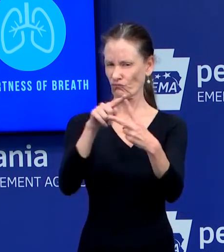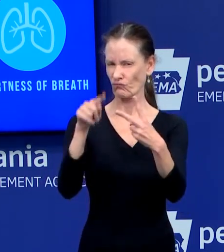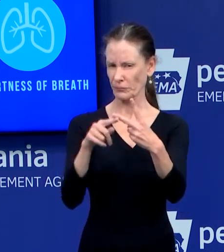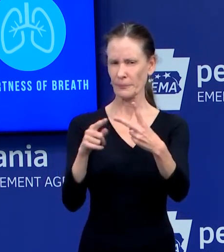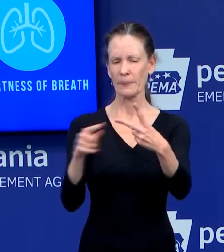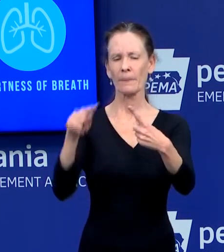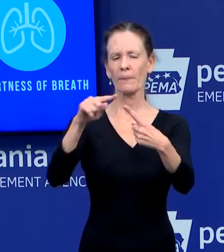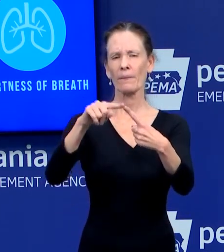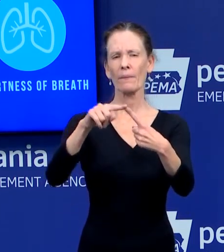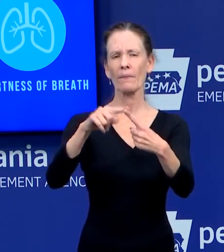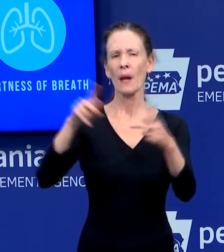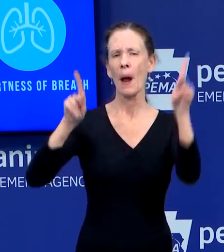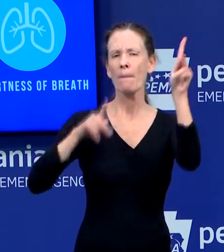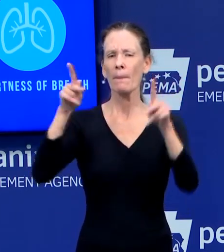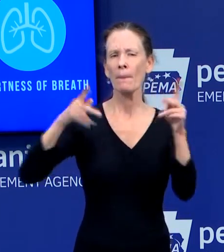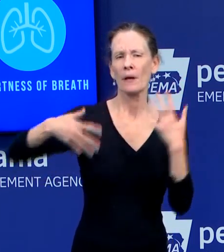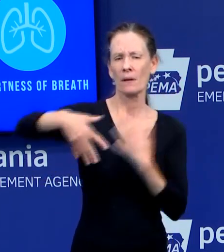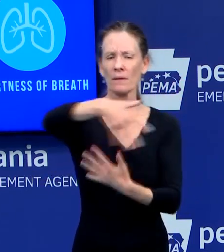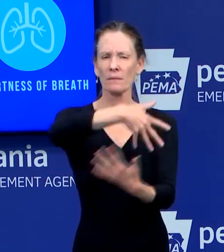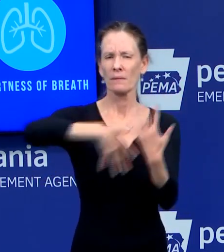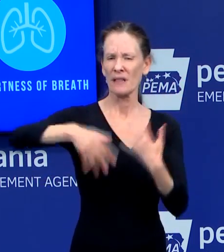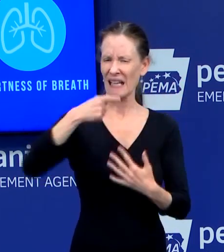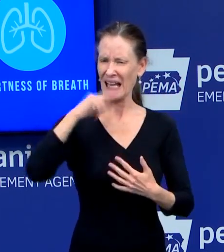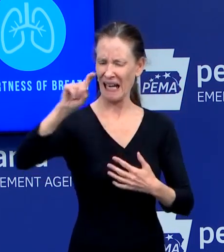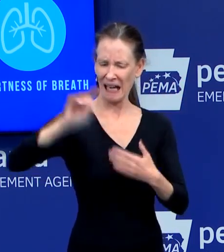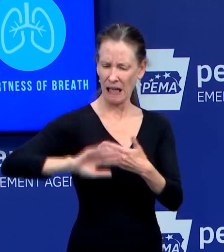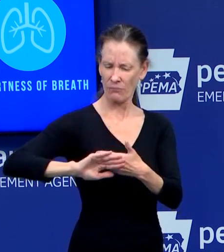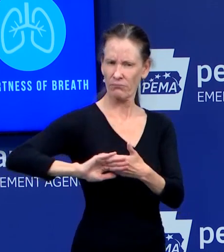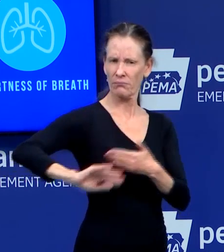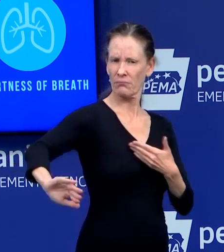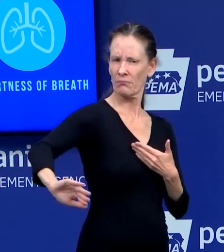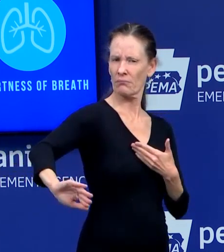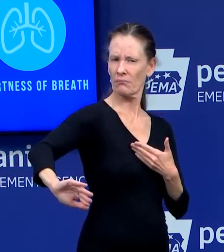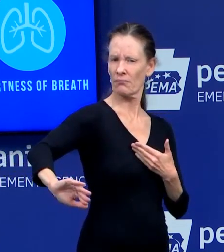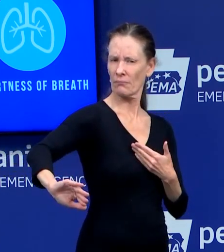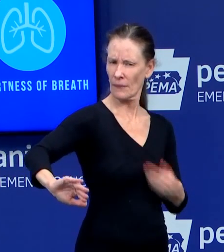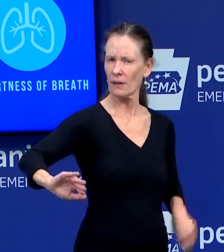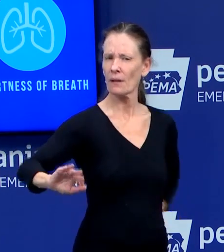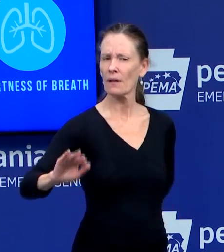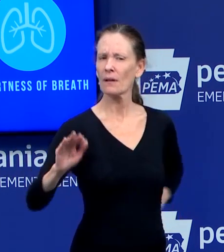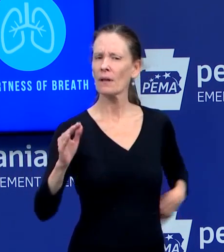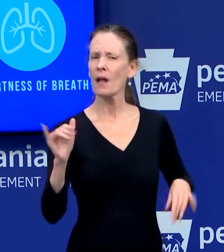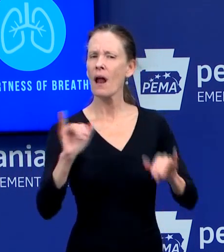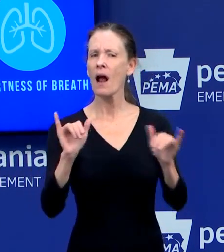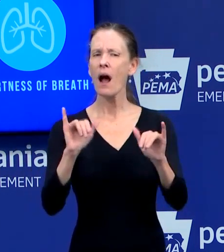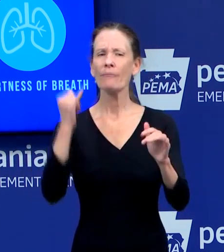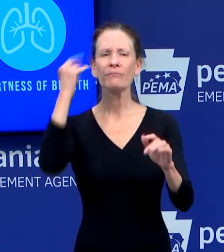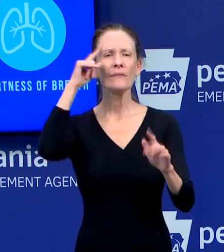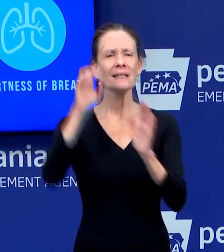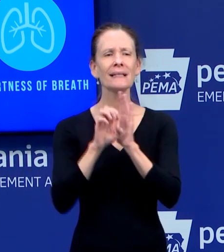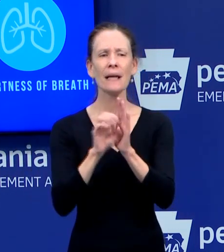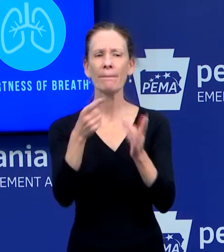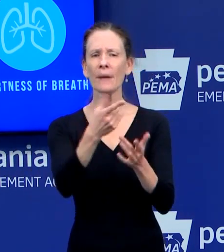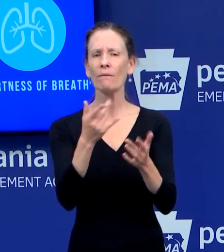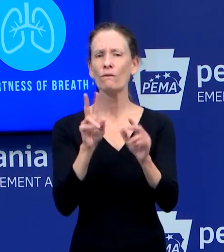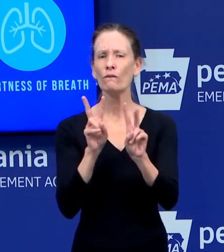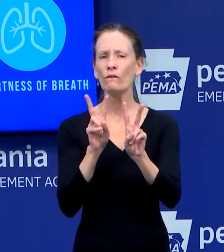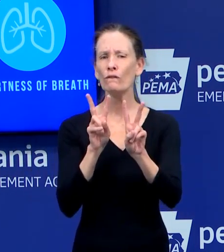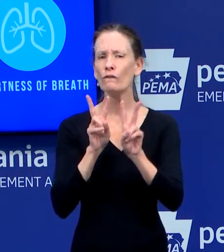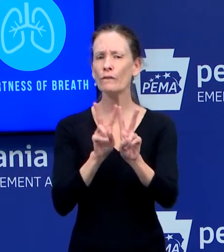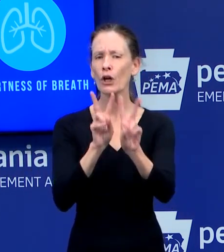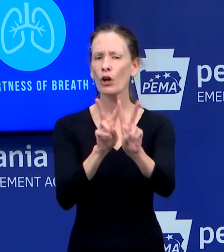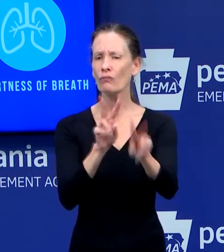about, um, the, the funeral for the Cumberland County firefighter who died, his funeral is tomorrow, and they're expecting a thousand people to show up.